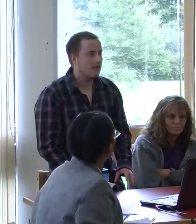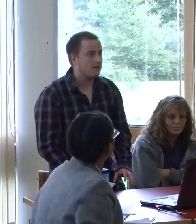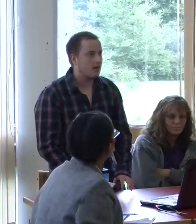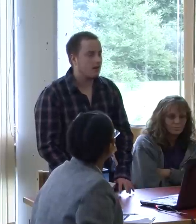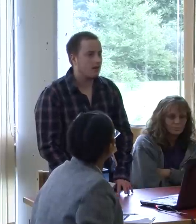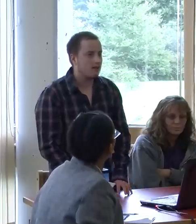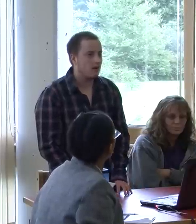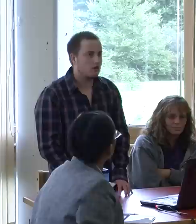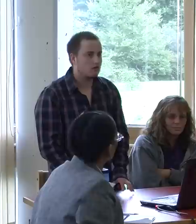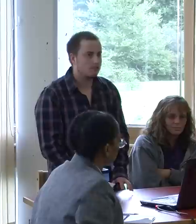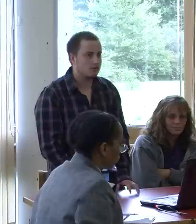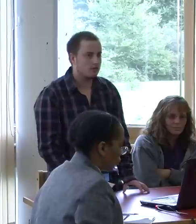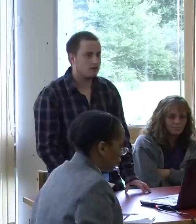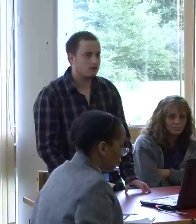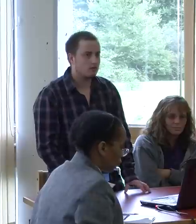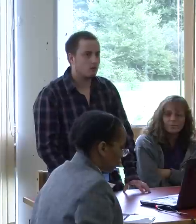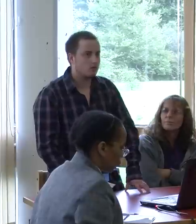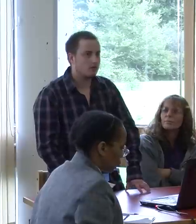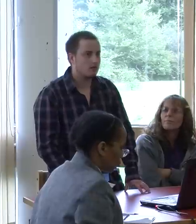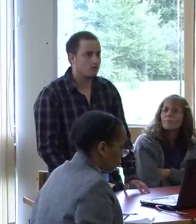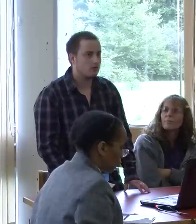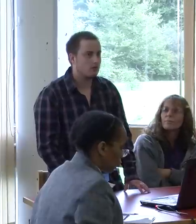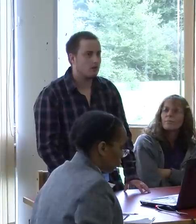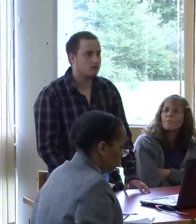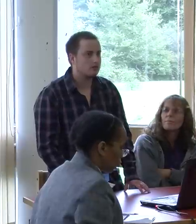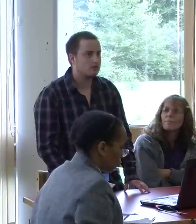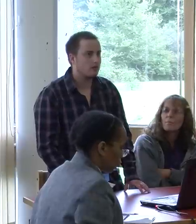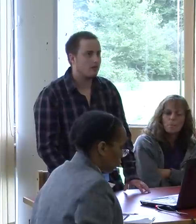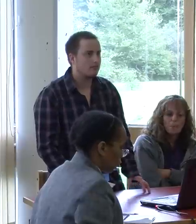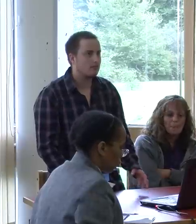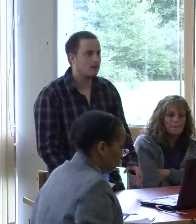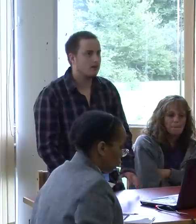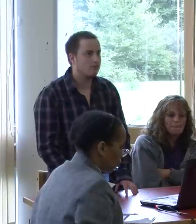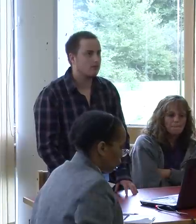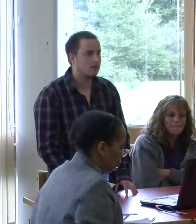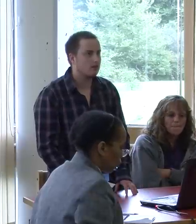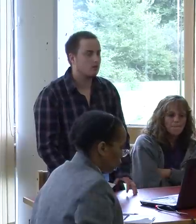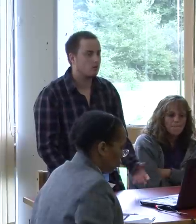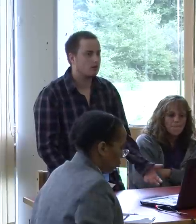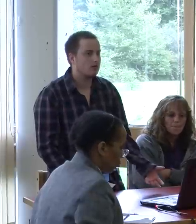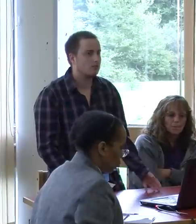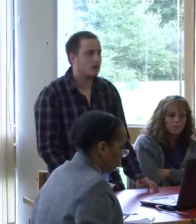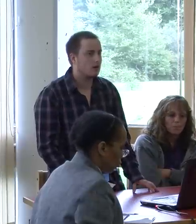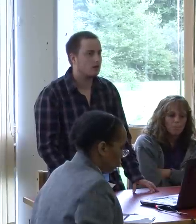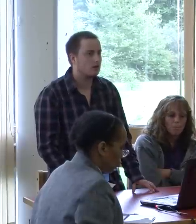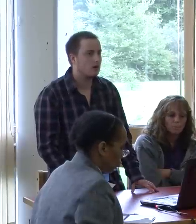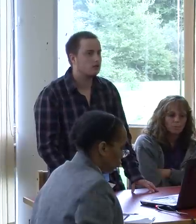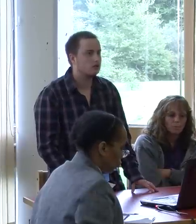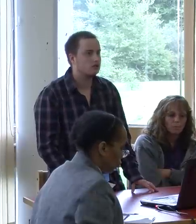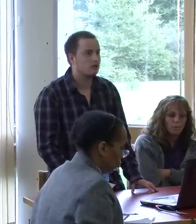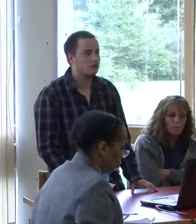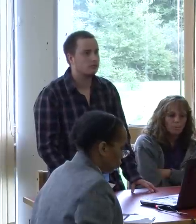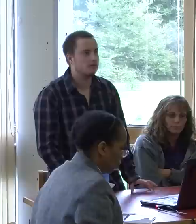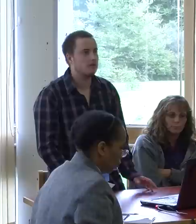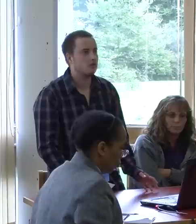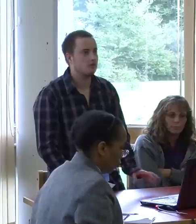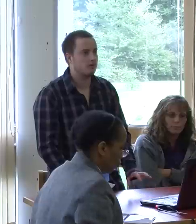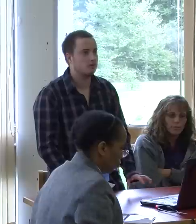if I have 100% total hearing loss, my implant, according to my audiologist, helps me hear about